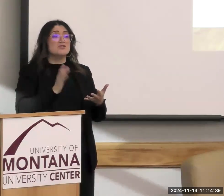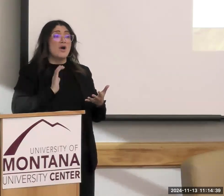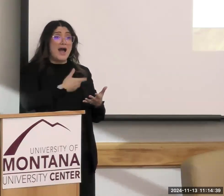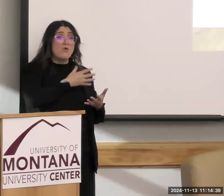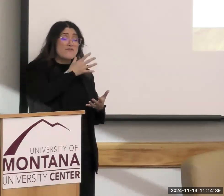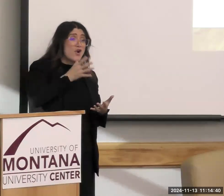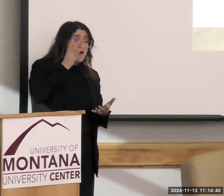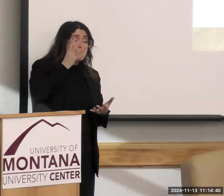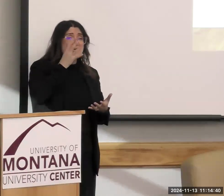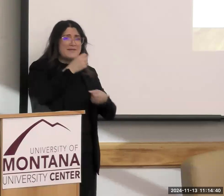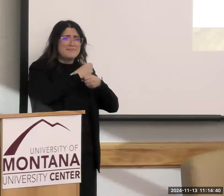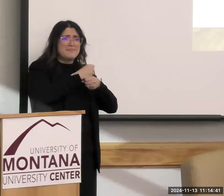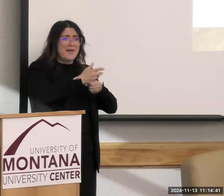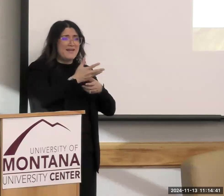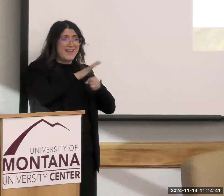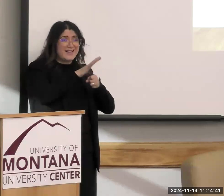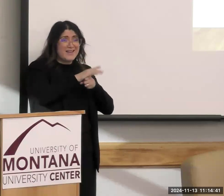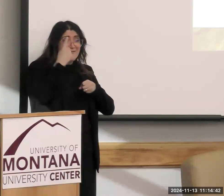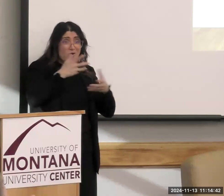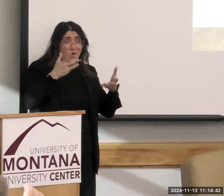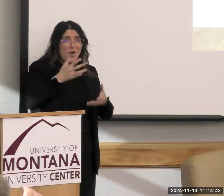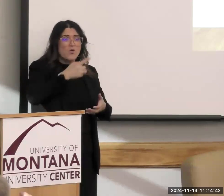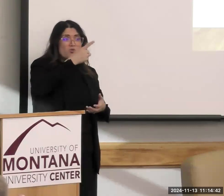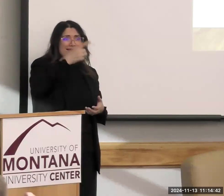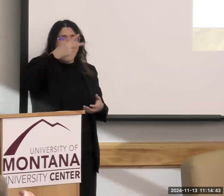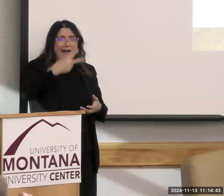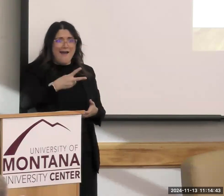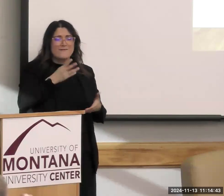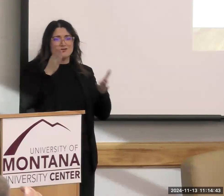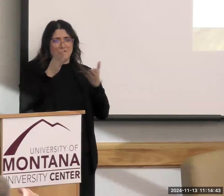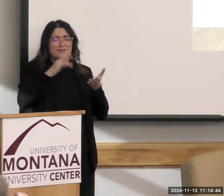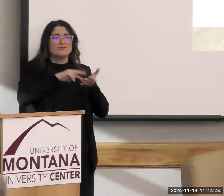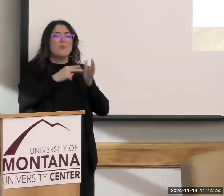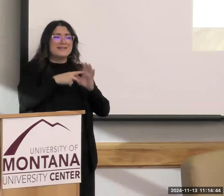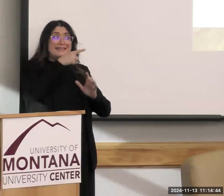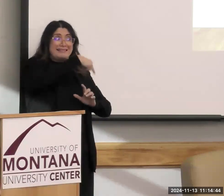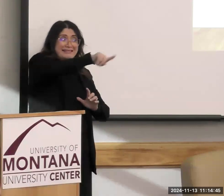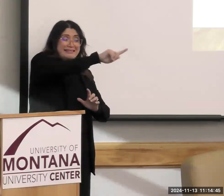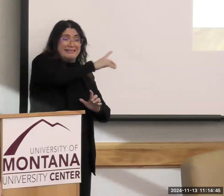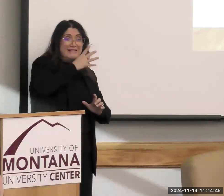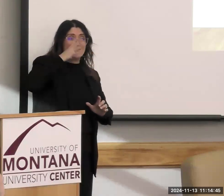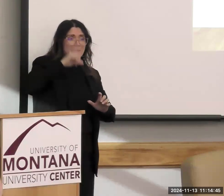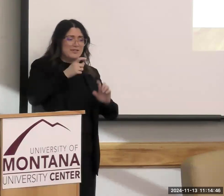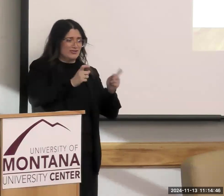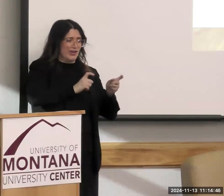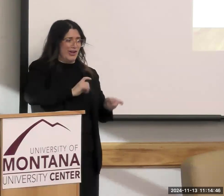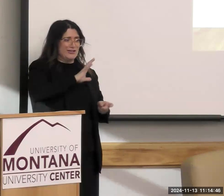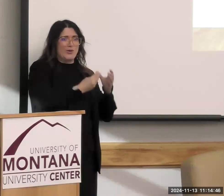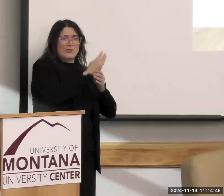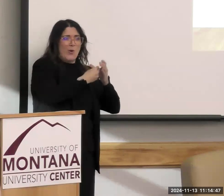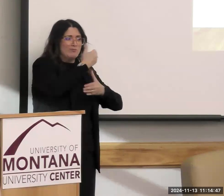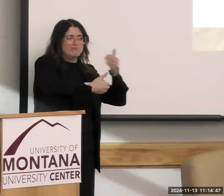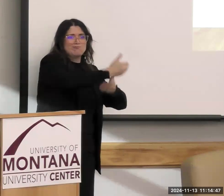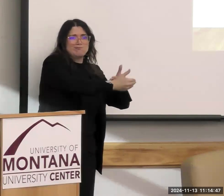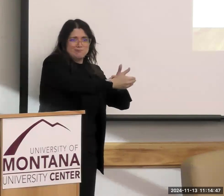one and a half servings a day. So they had to change some of their growing procedures to be, and their, what